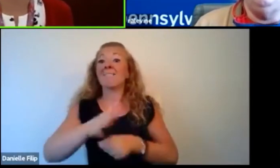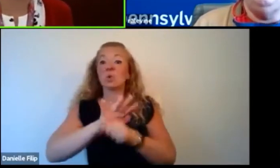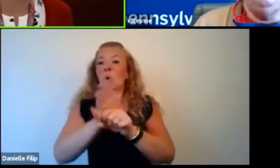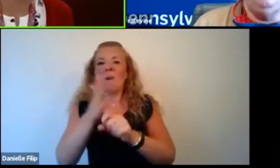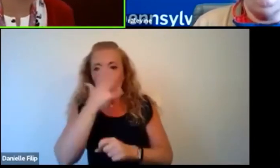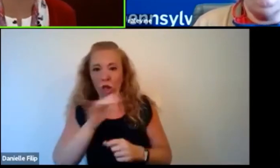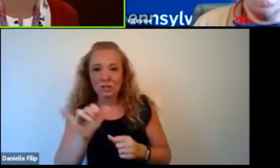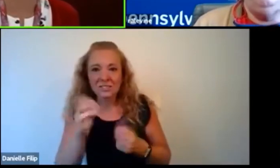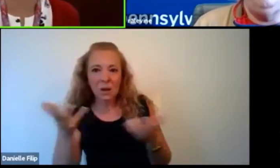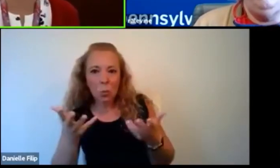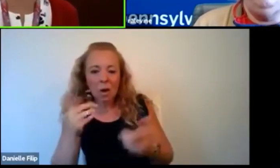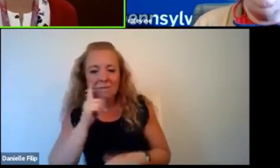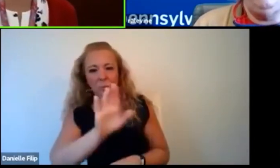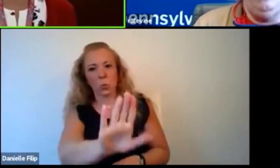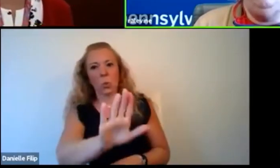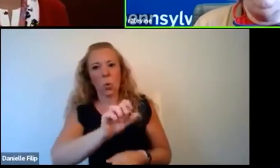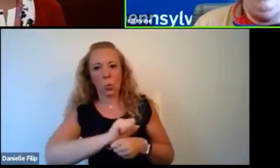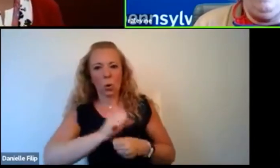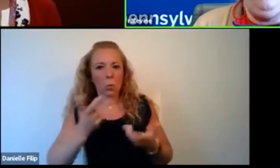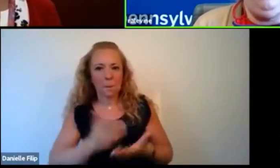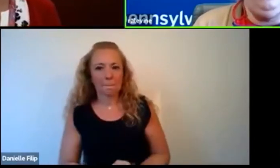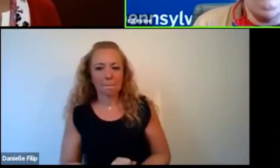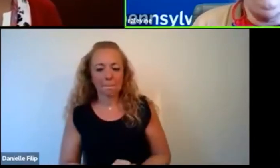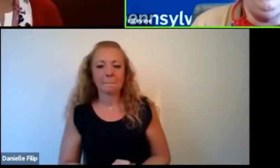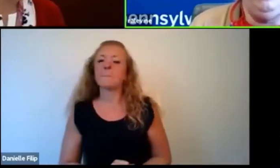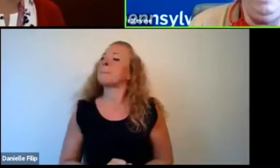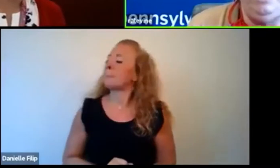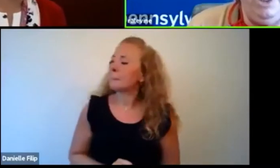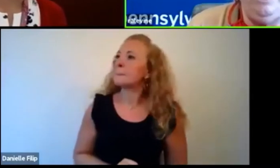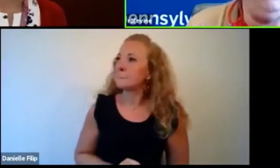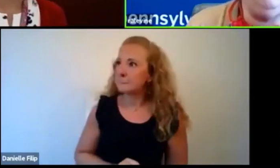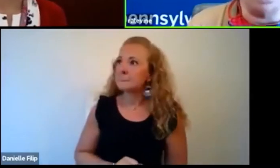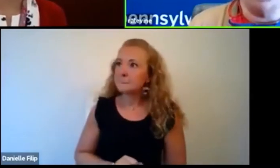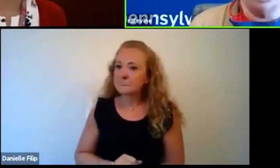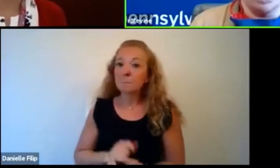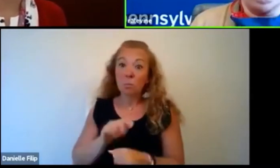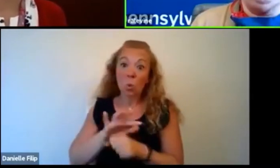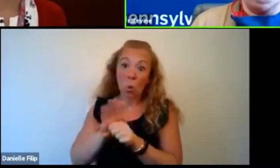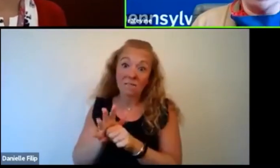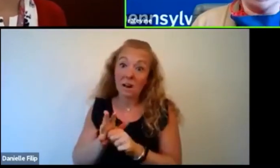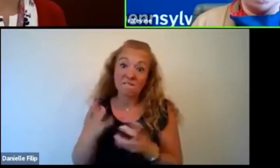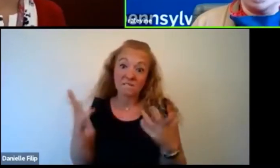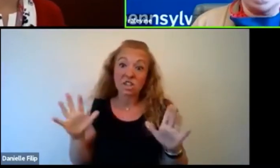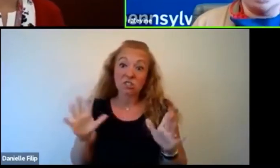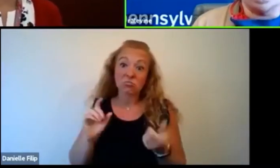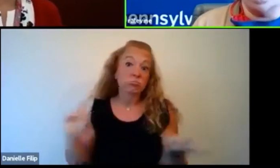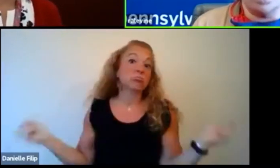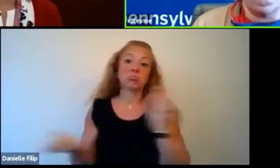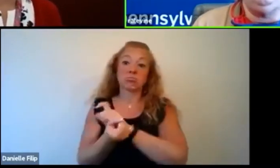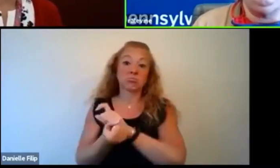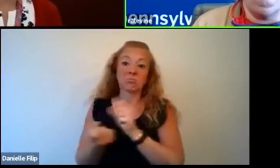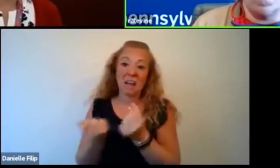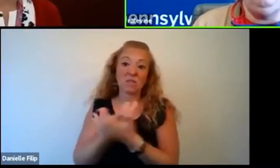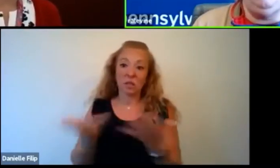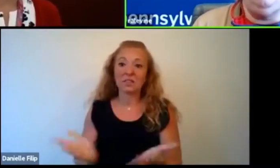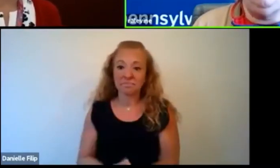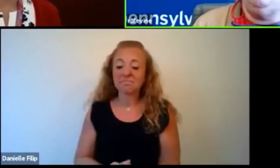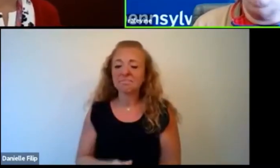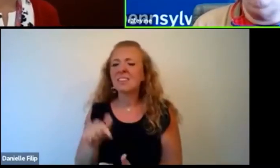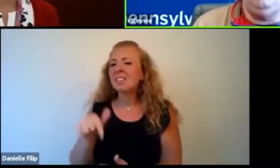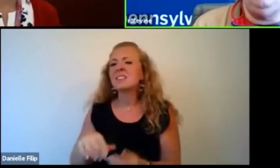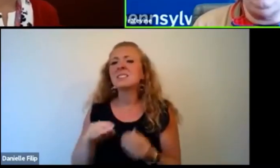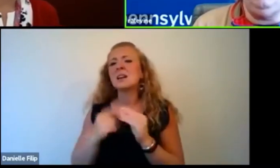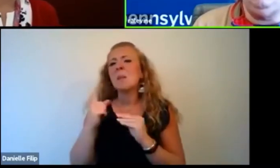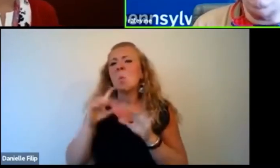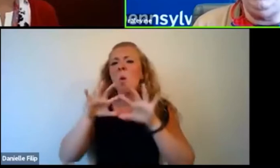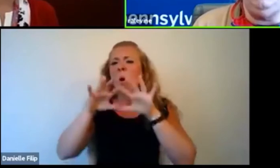for your line of work? Um, well, I think COVID-19 has changed everything. Um, so again, this is the biggest global pandemic that